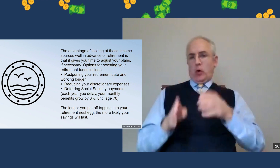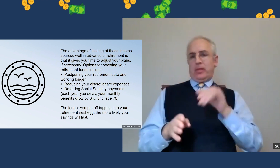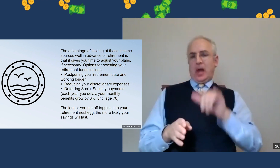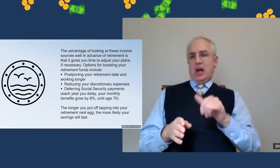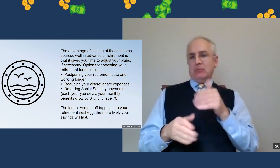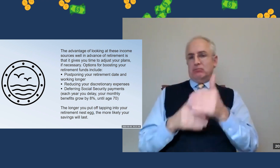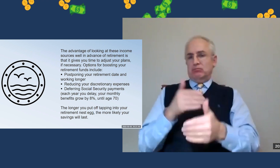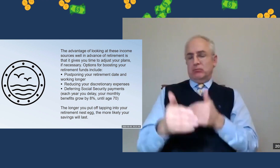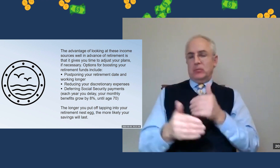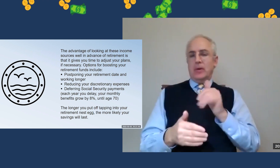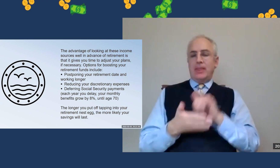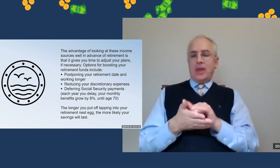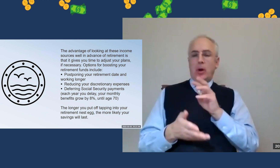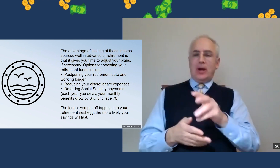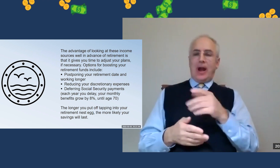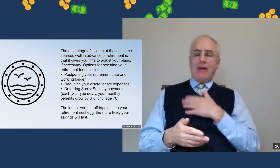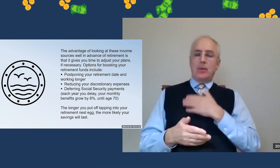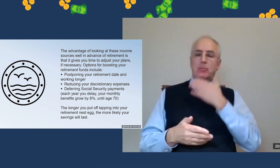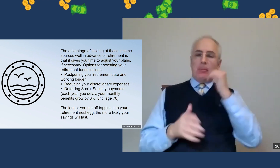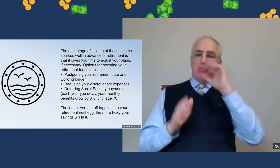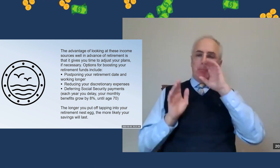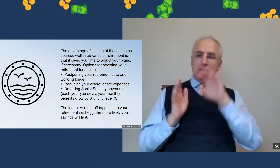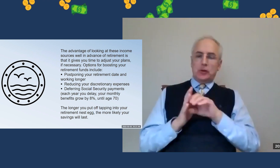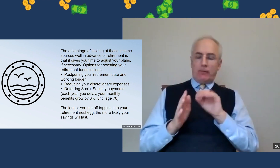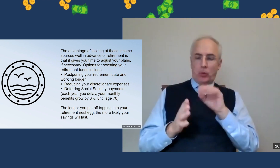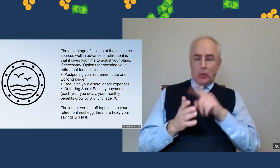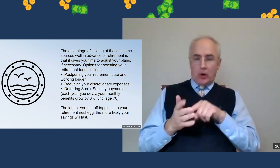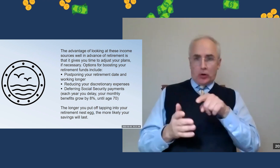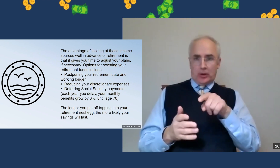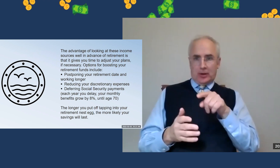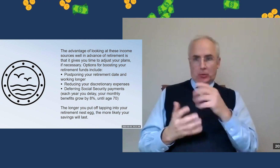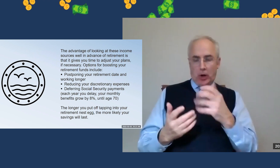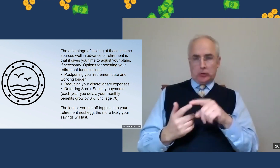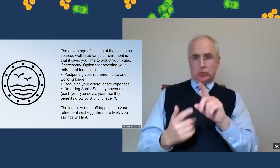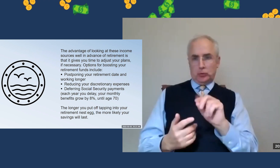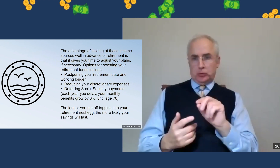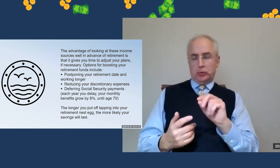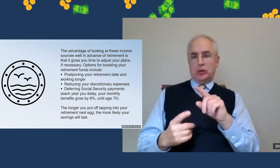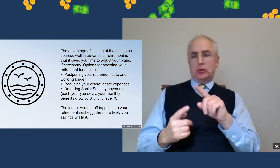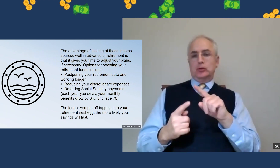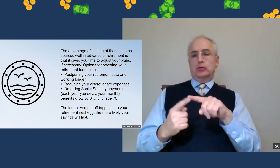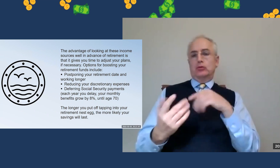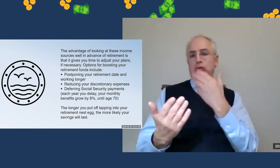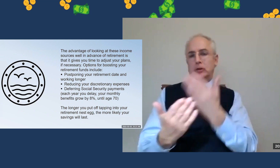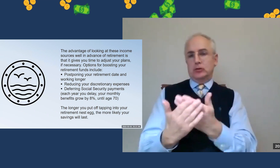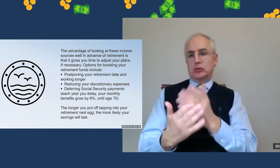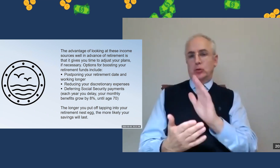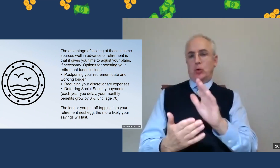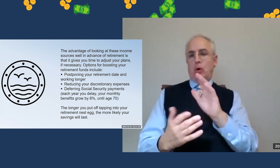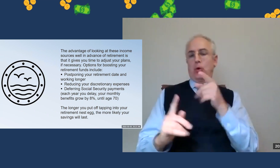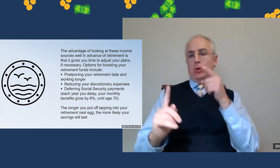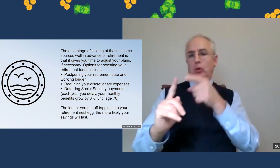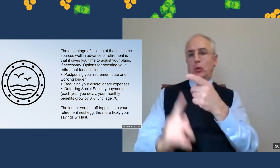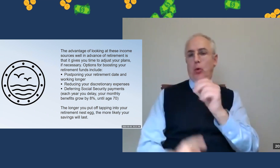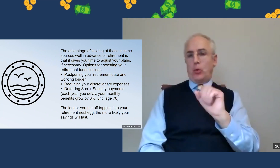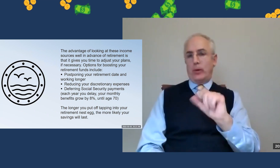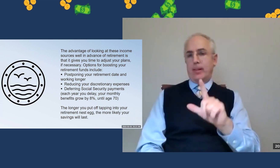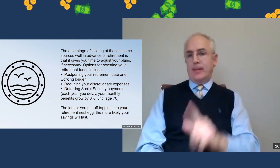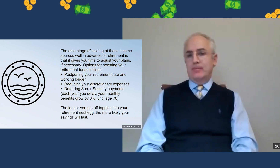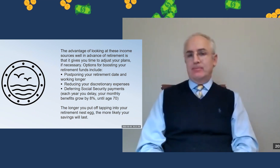your goals, your needs are to help guide your process so that you can have the best picture of what you should do to achieve